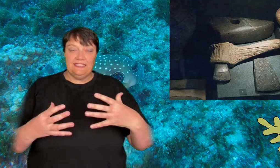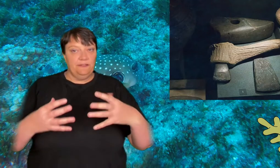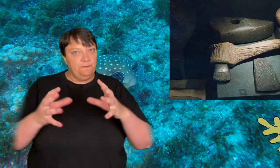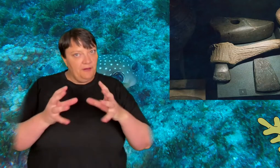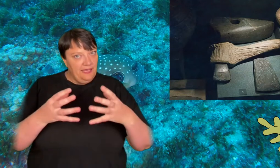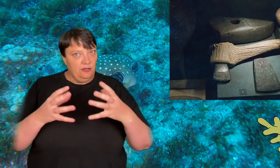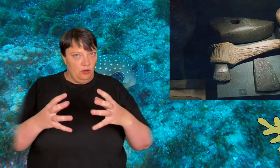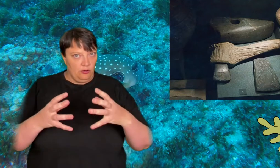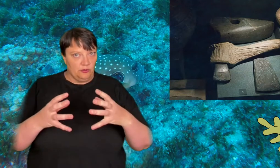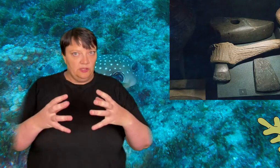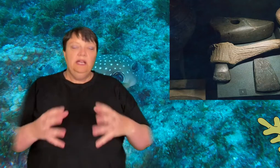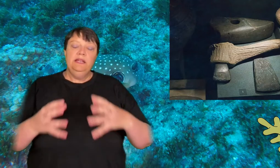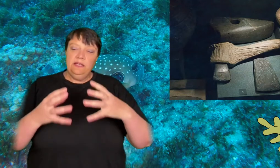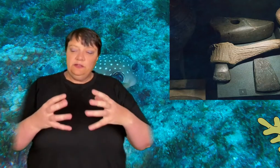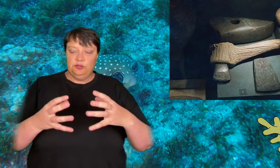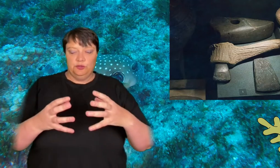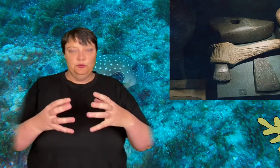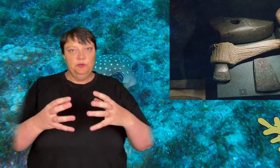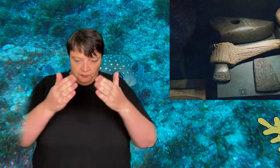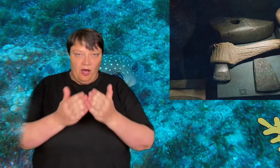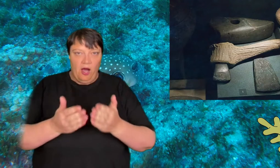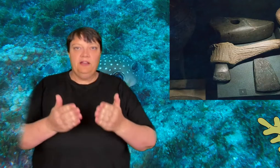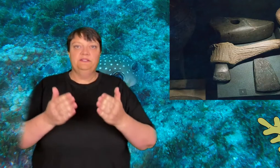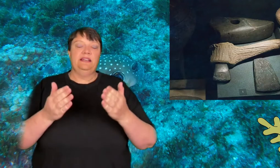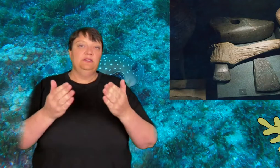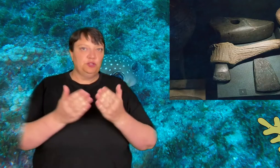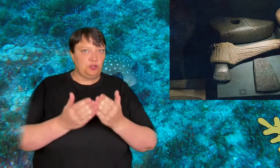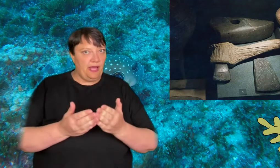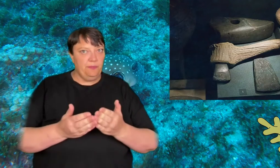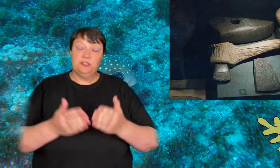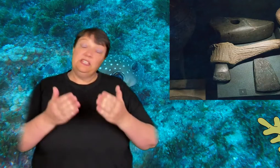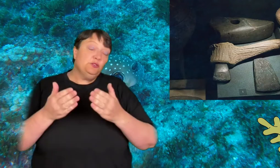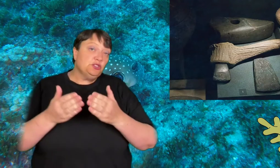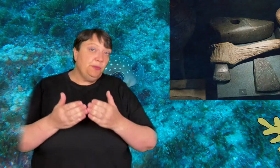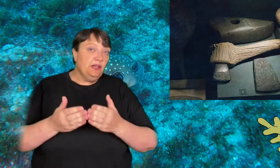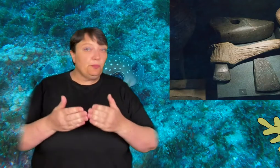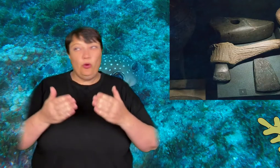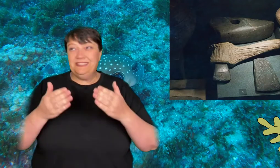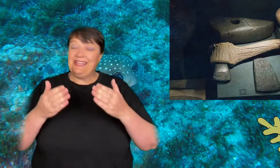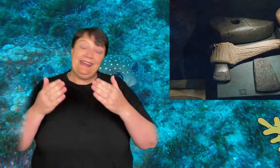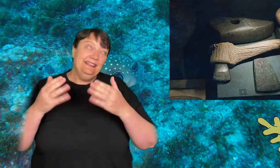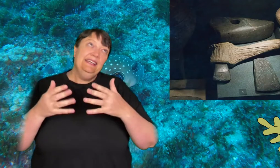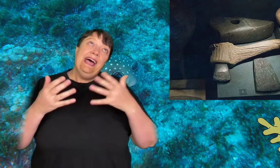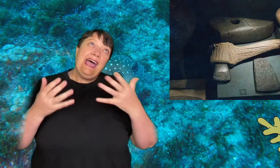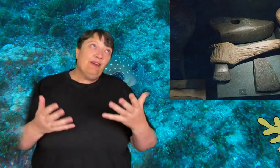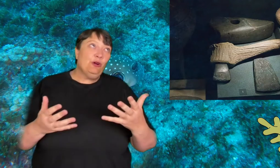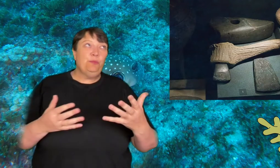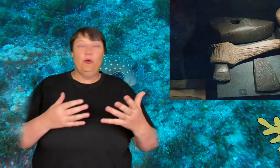easily flake coral into knives and into scrapers and into spear points and